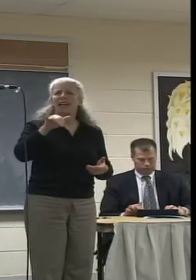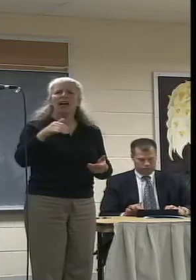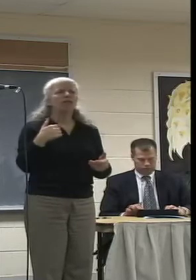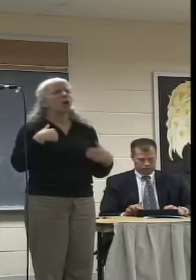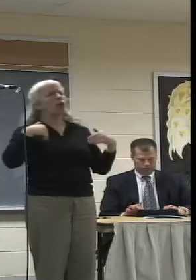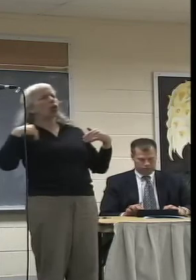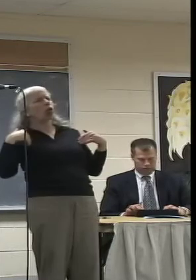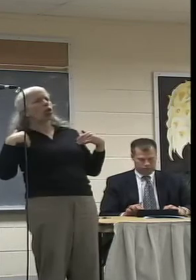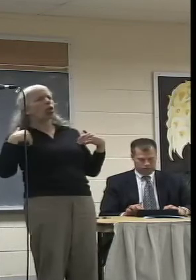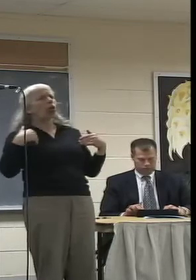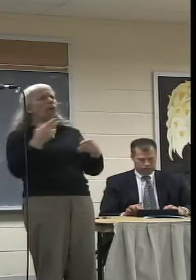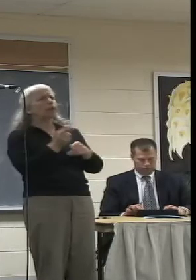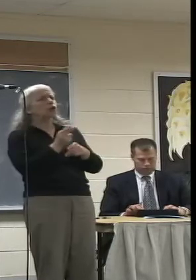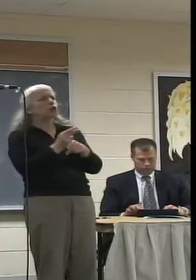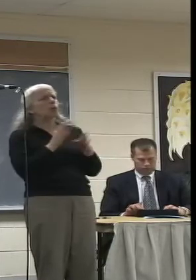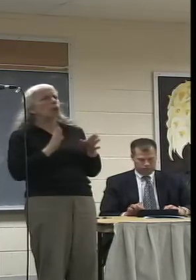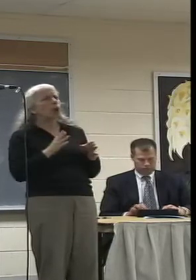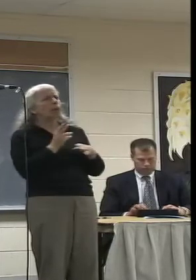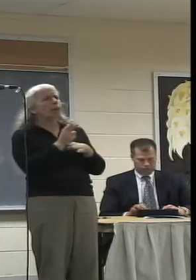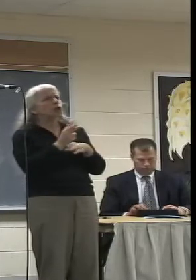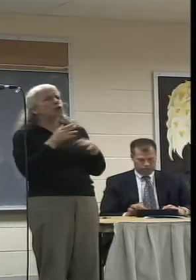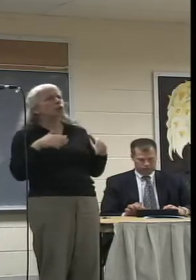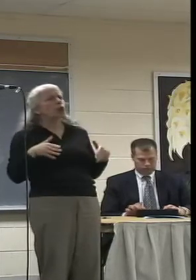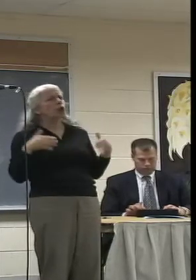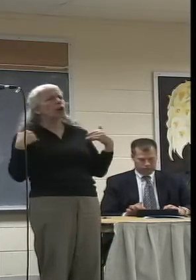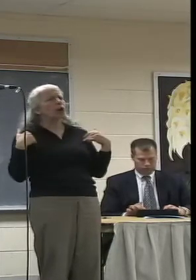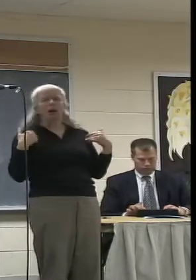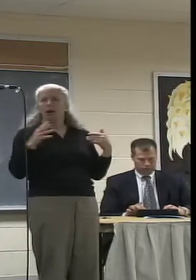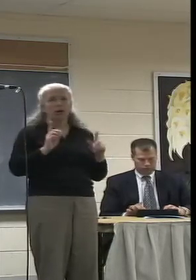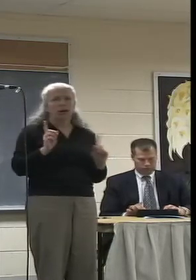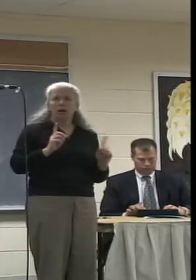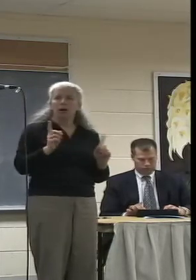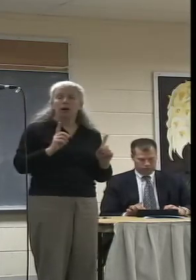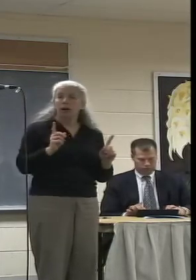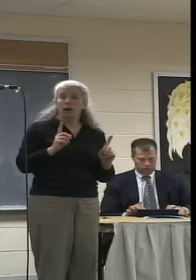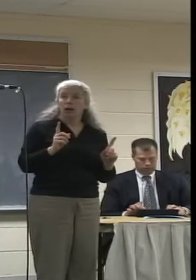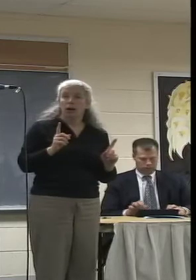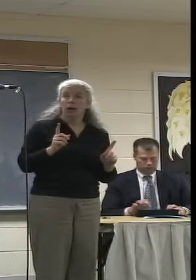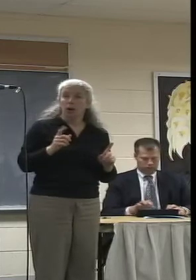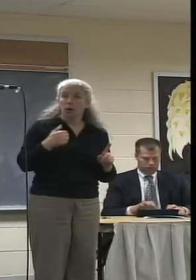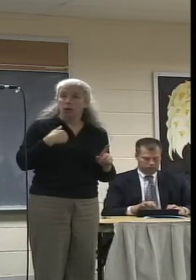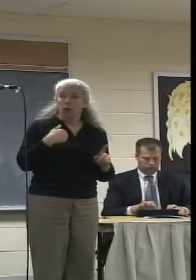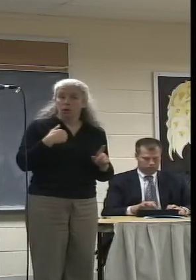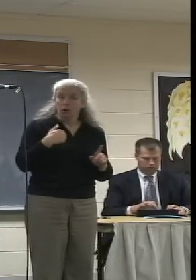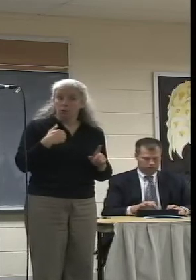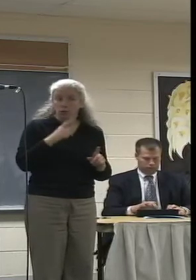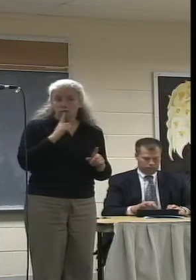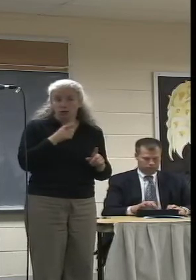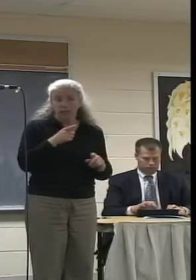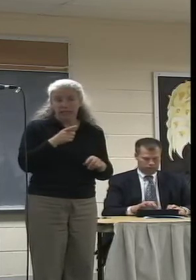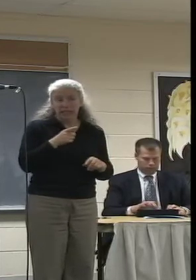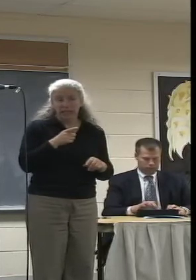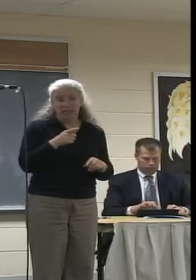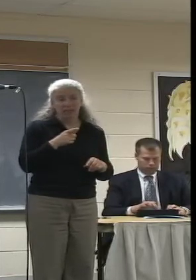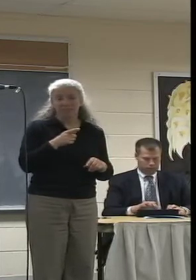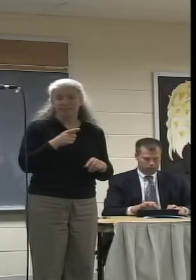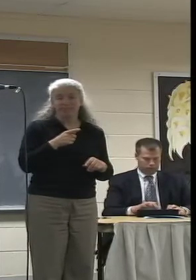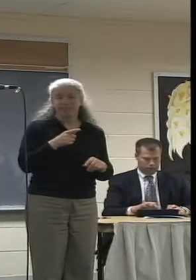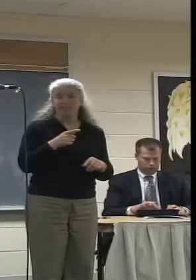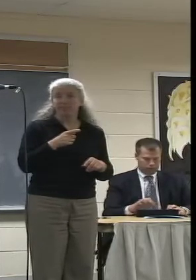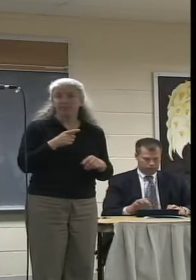is always being shoved down our throats. You are a consumer, you are a consumer, is really a passive